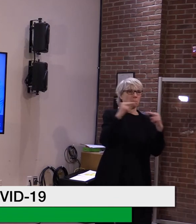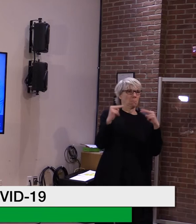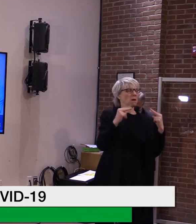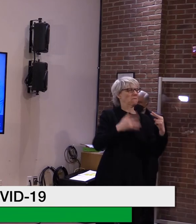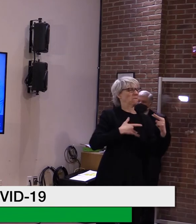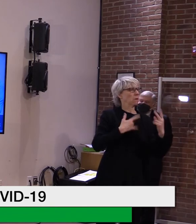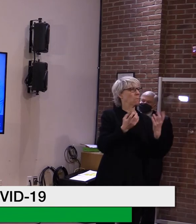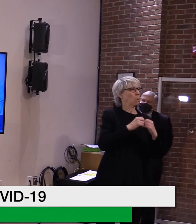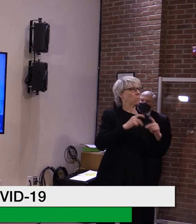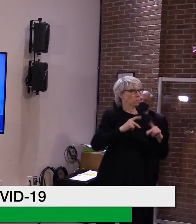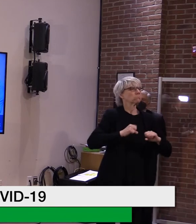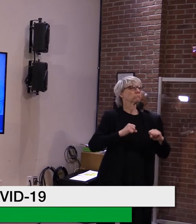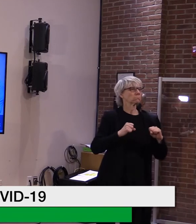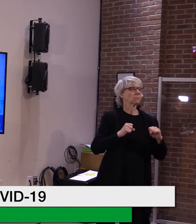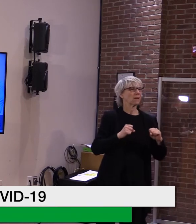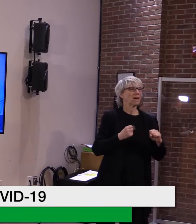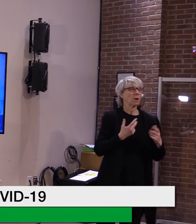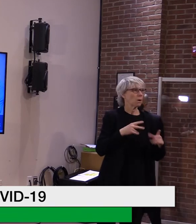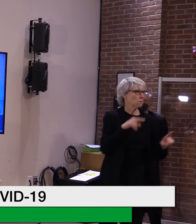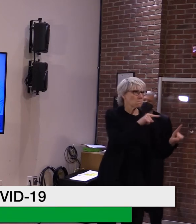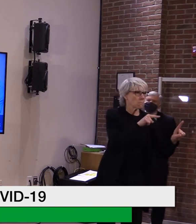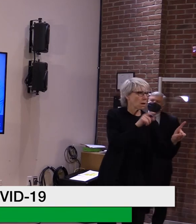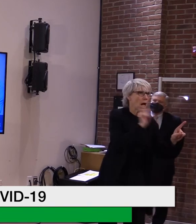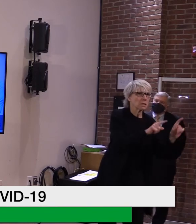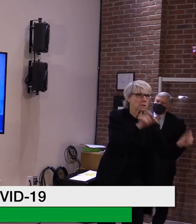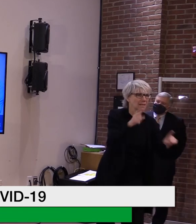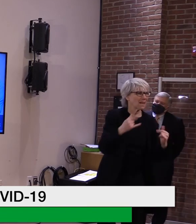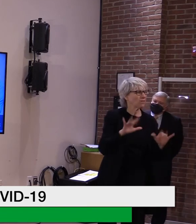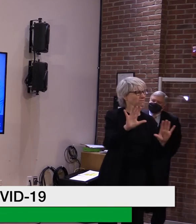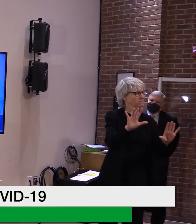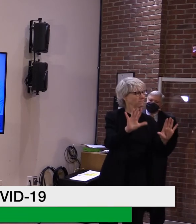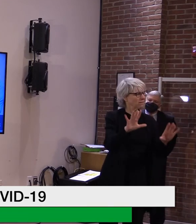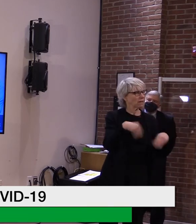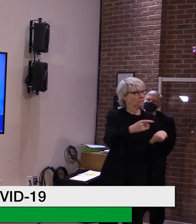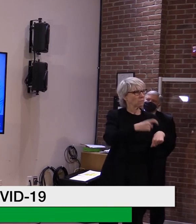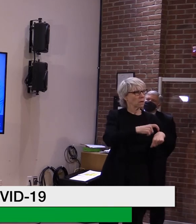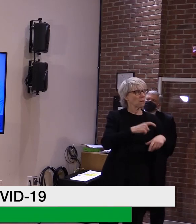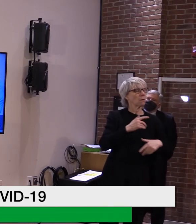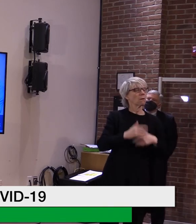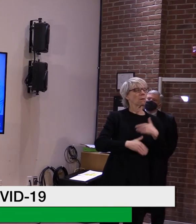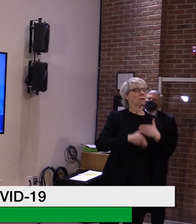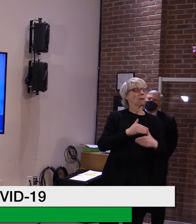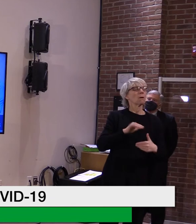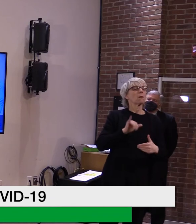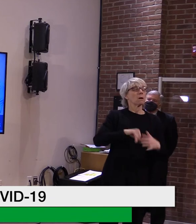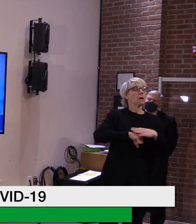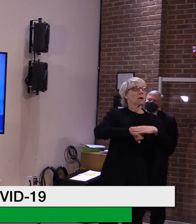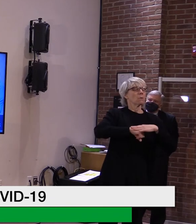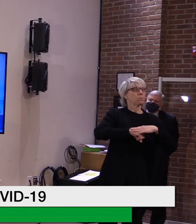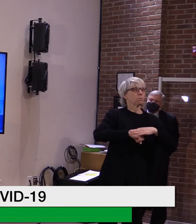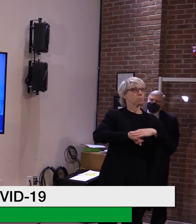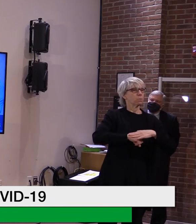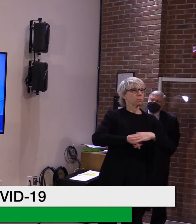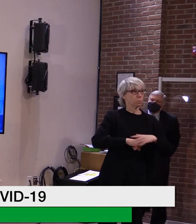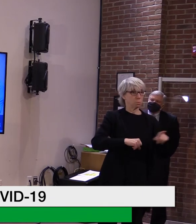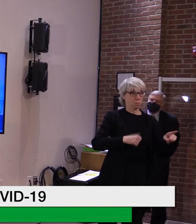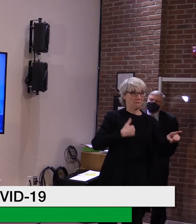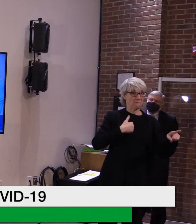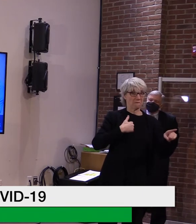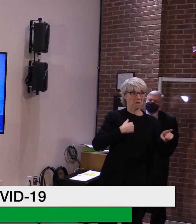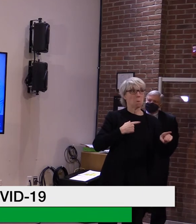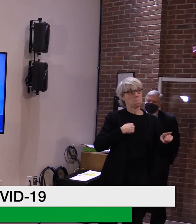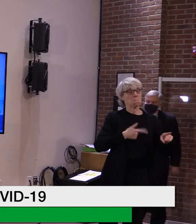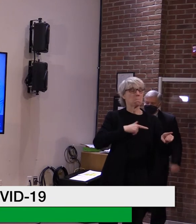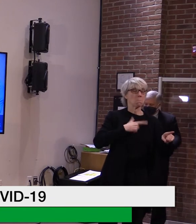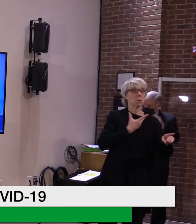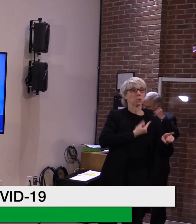put them on the spot at this point in time. Uh, again, we just, uh, they need to feel comfortable with this. They need to be safe. Um, we need to